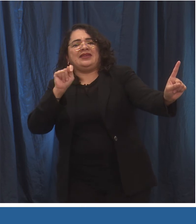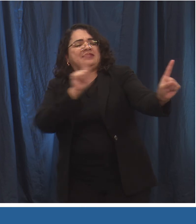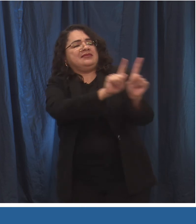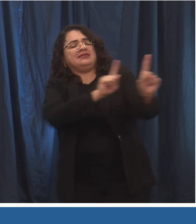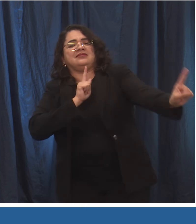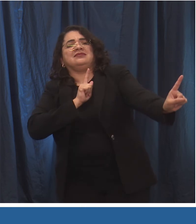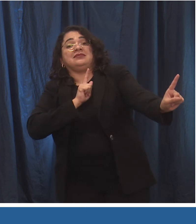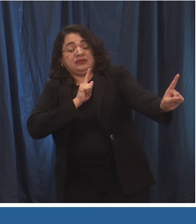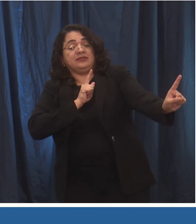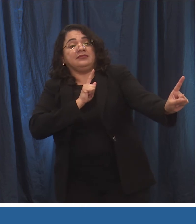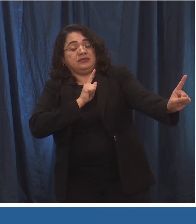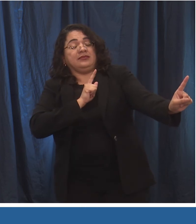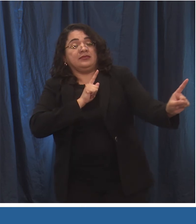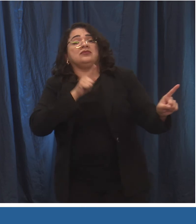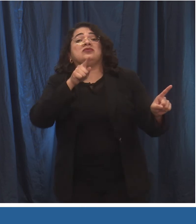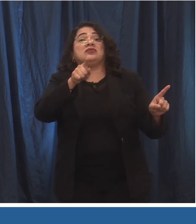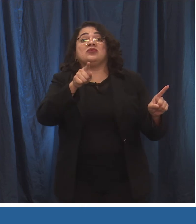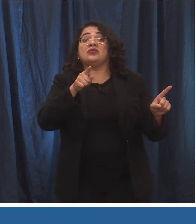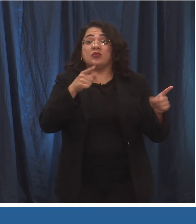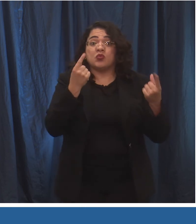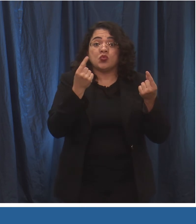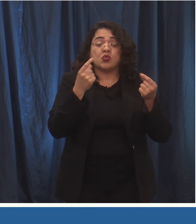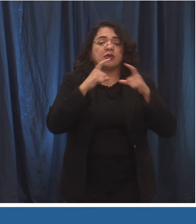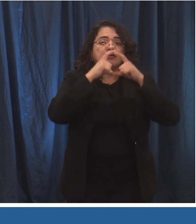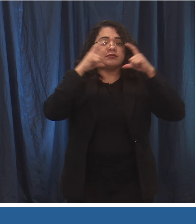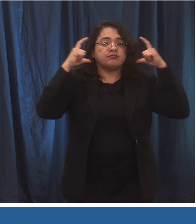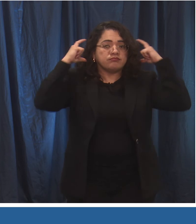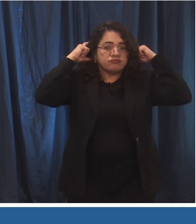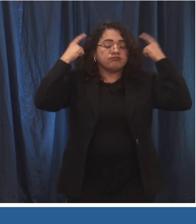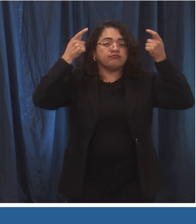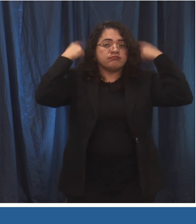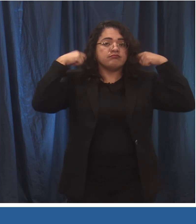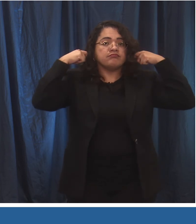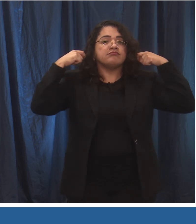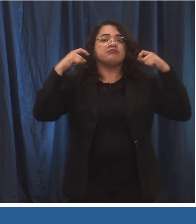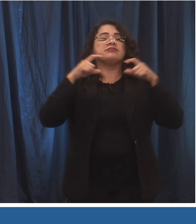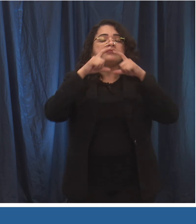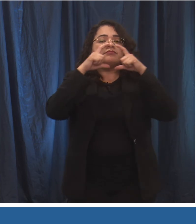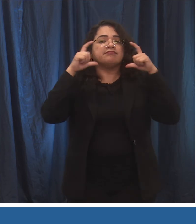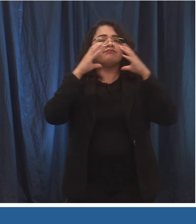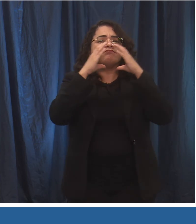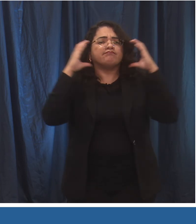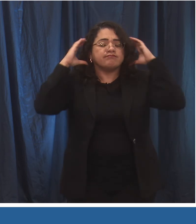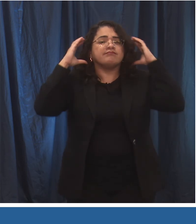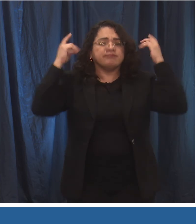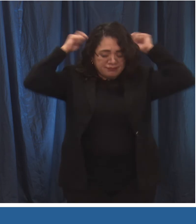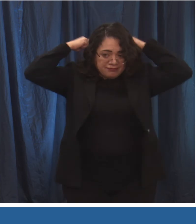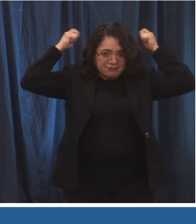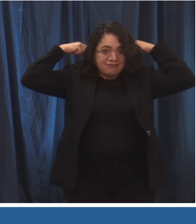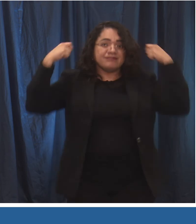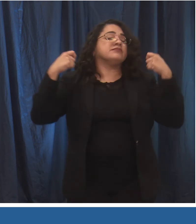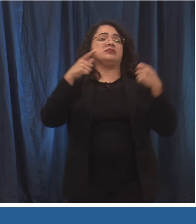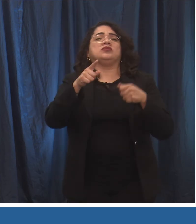feet away from others, wear a face covering. Face coverings are required by members of the public any time you